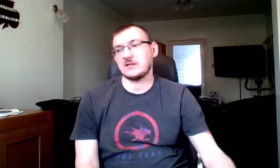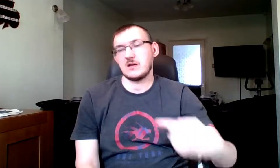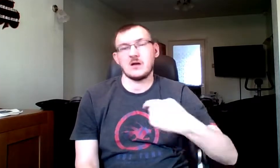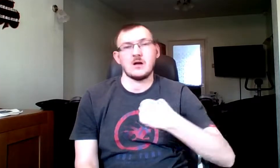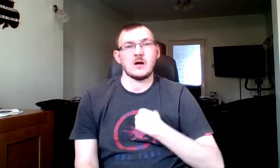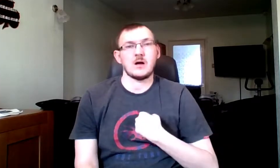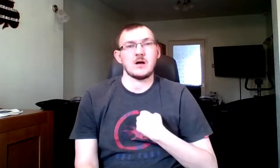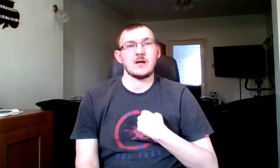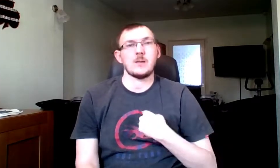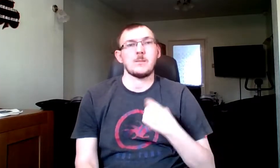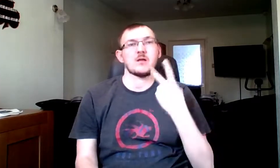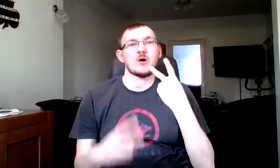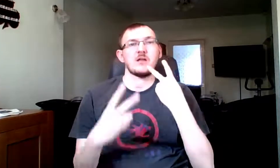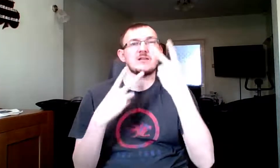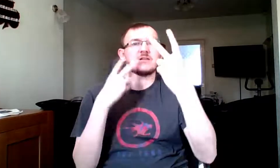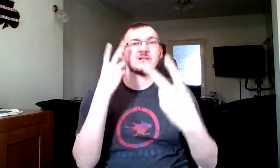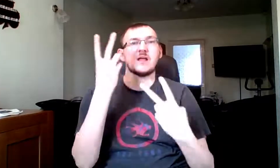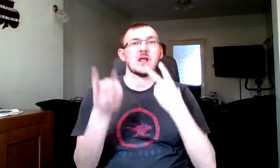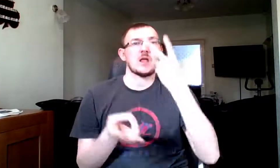I'm going to sing